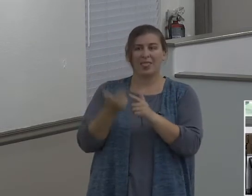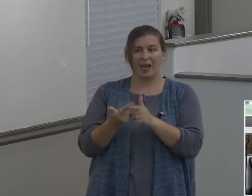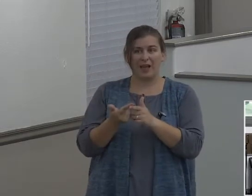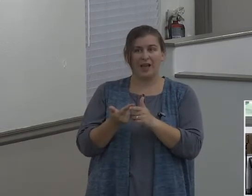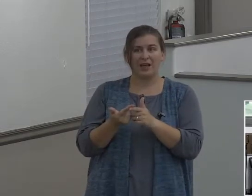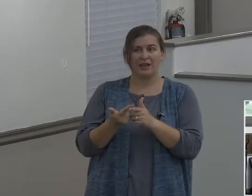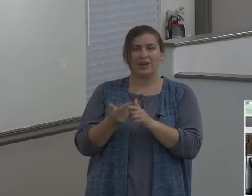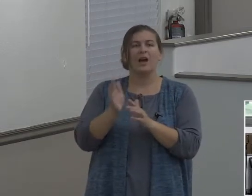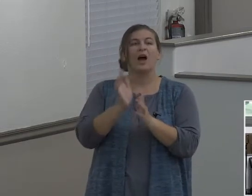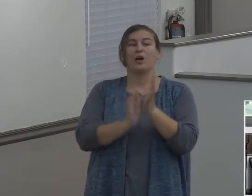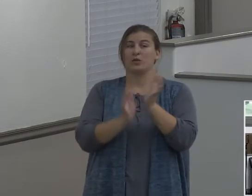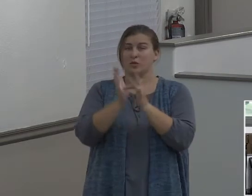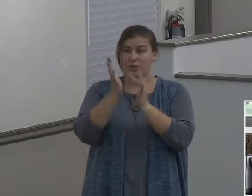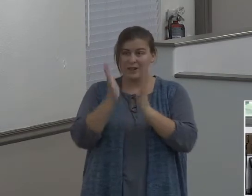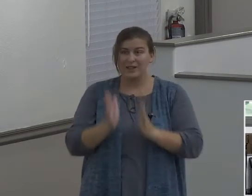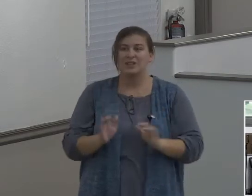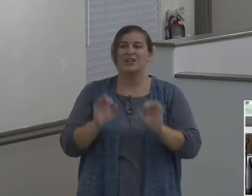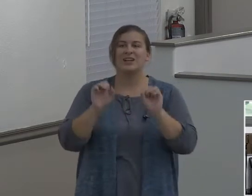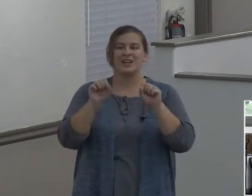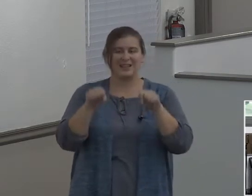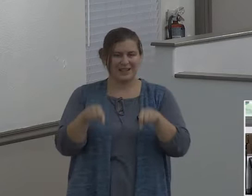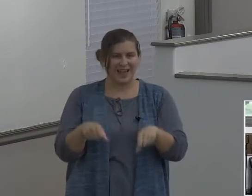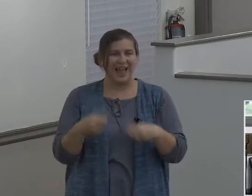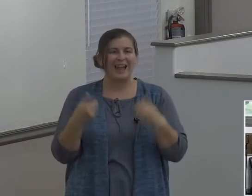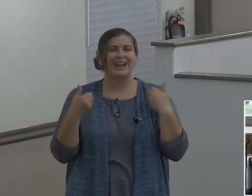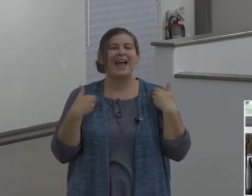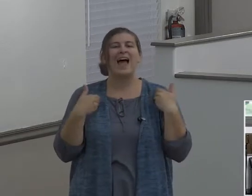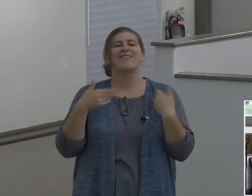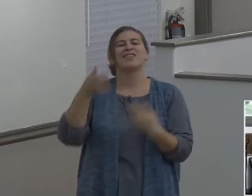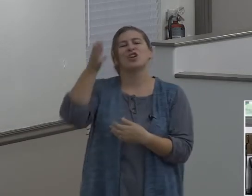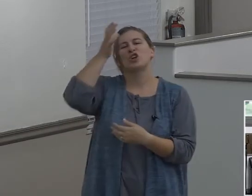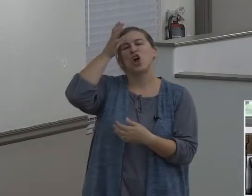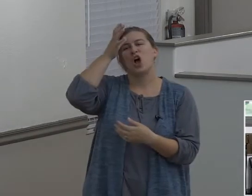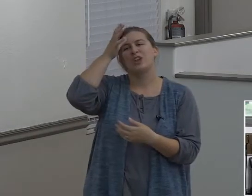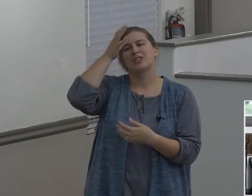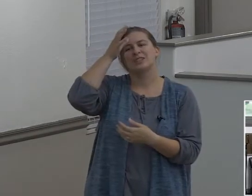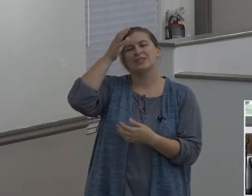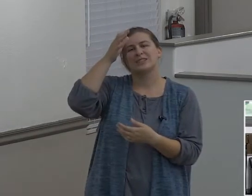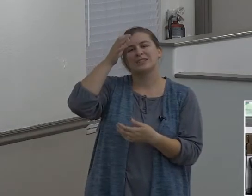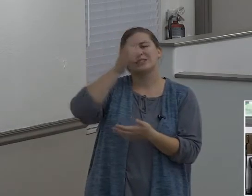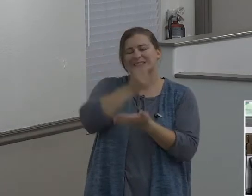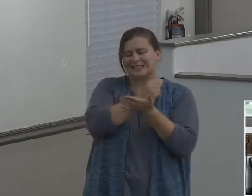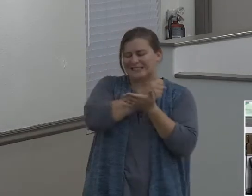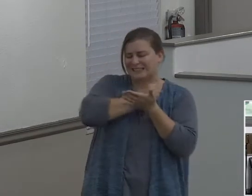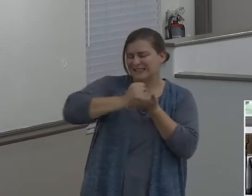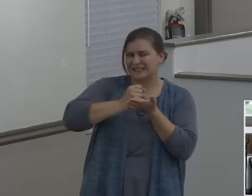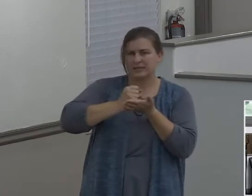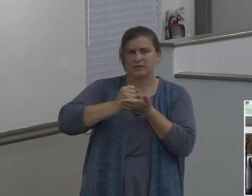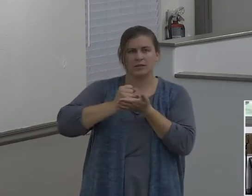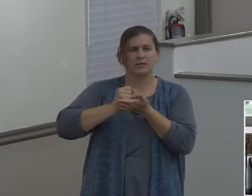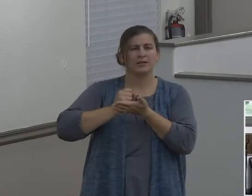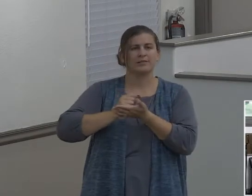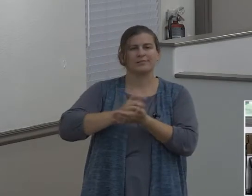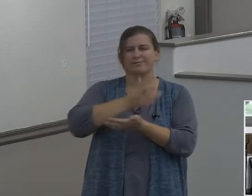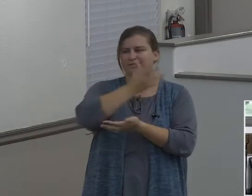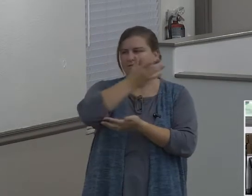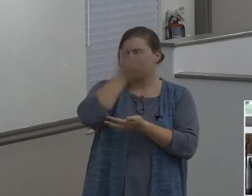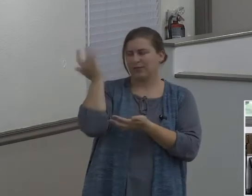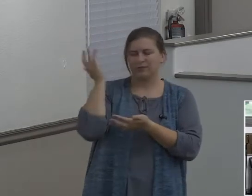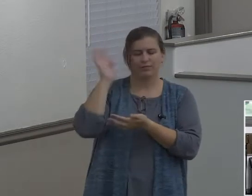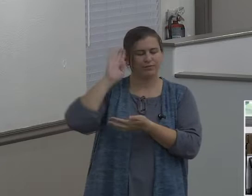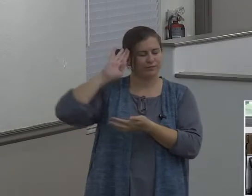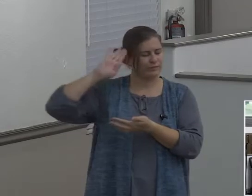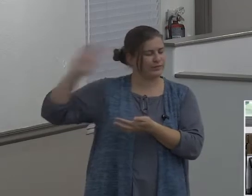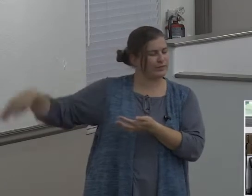can get their conscience seared. You just, you quench the Holy Spirit long enough, and pretty soon